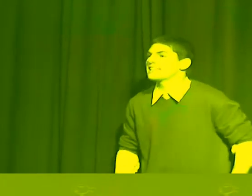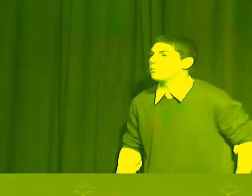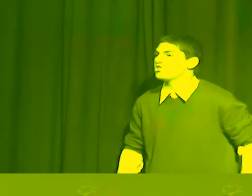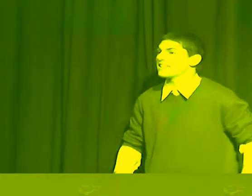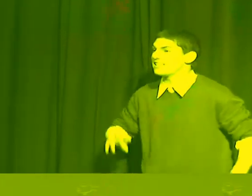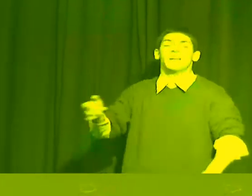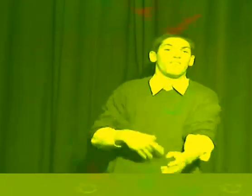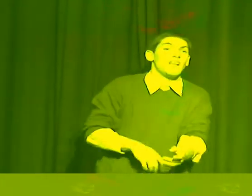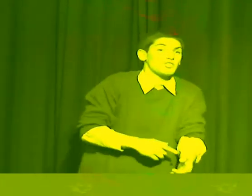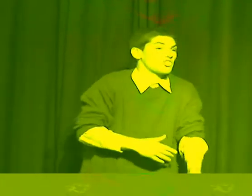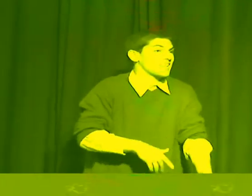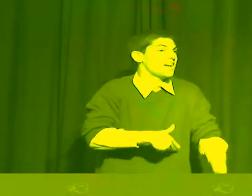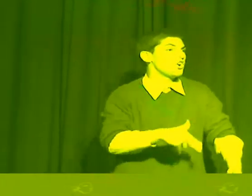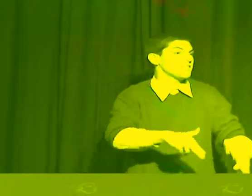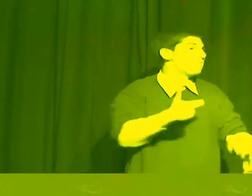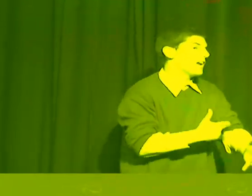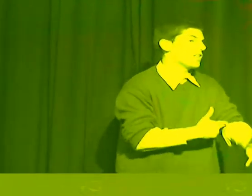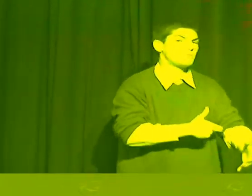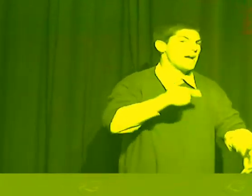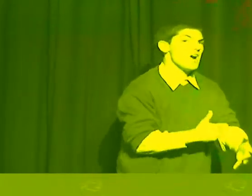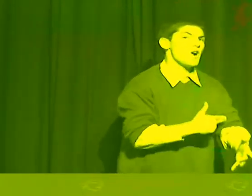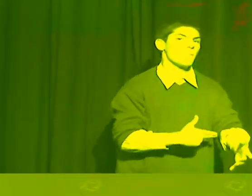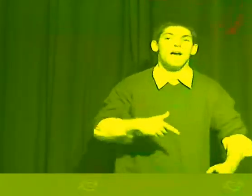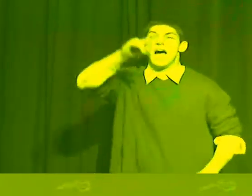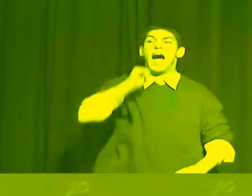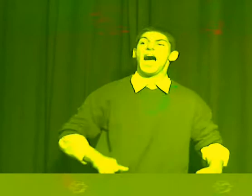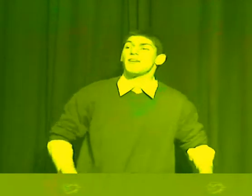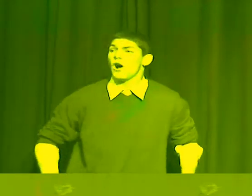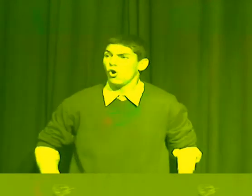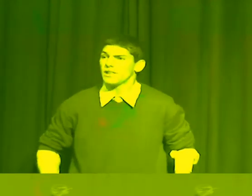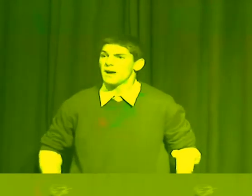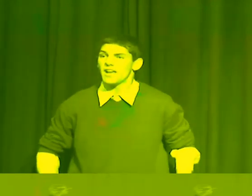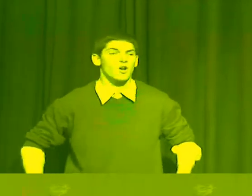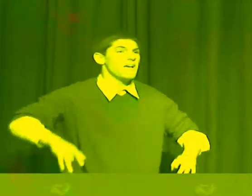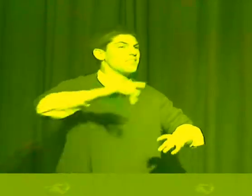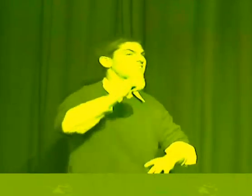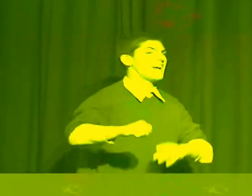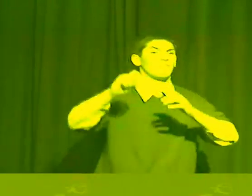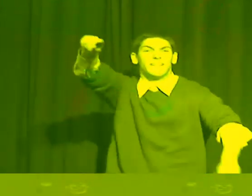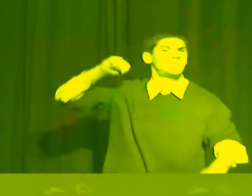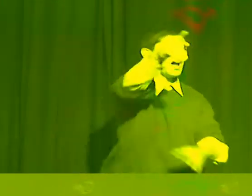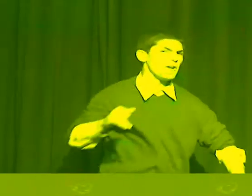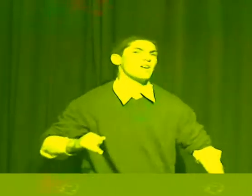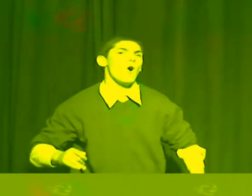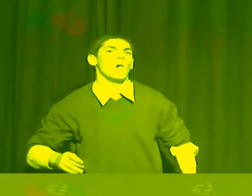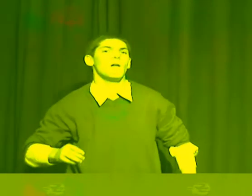need so much insulin, the doctor's just trying to hook the funnel up to my arm. I have a hole in my arm the size of a donut hole!